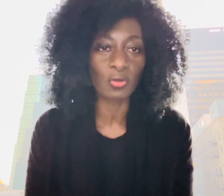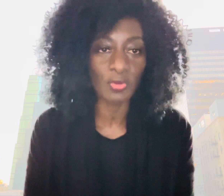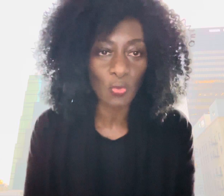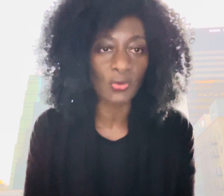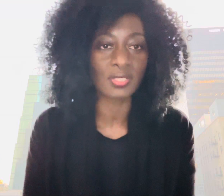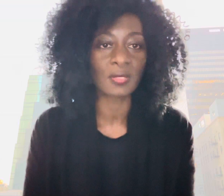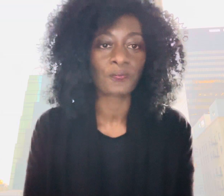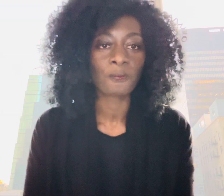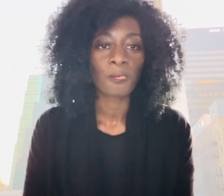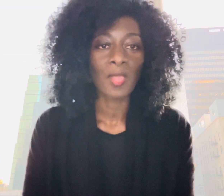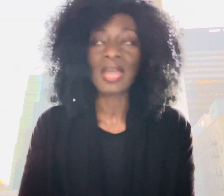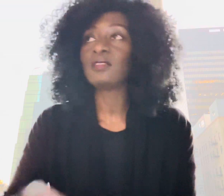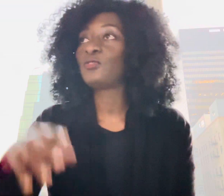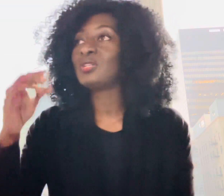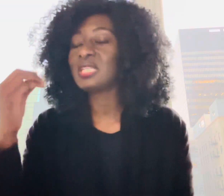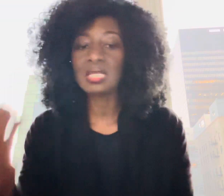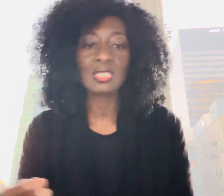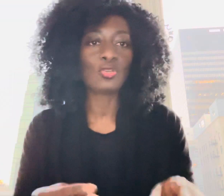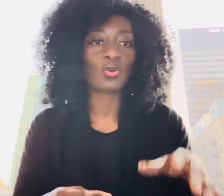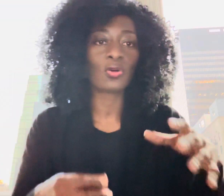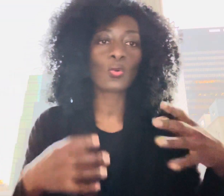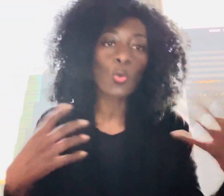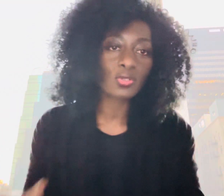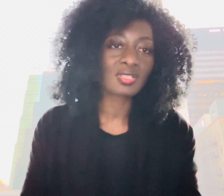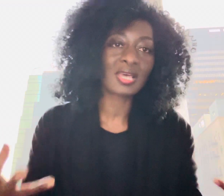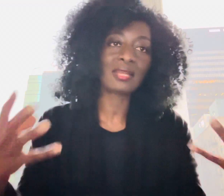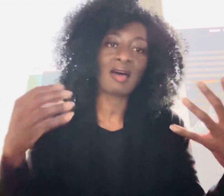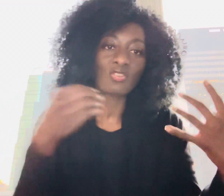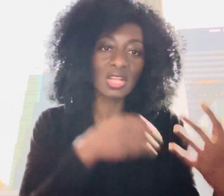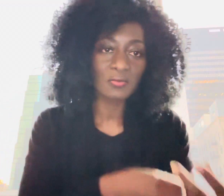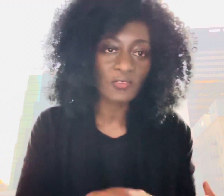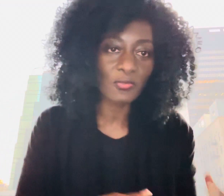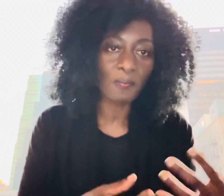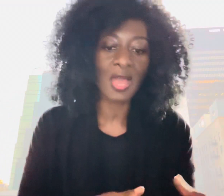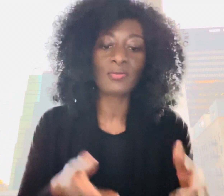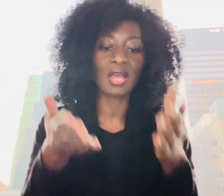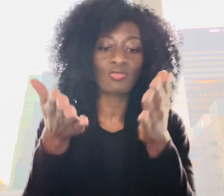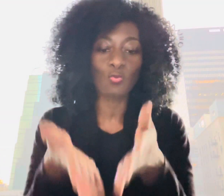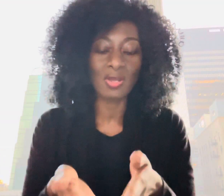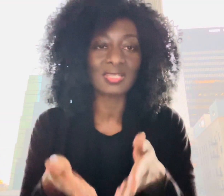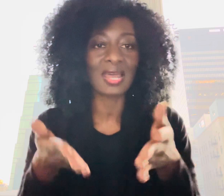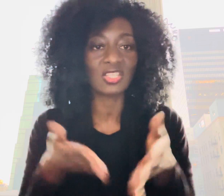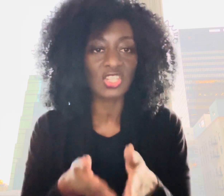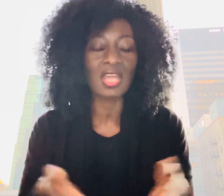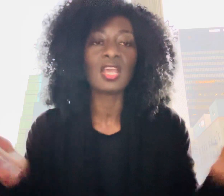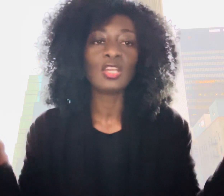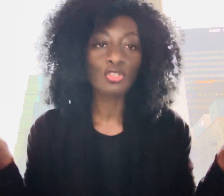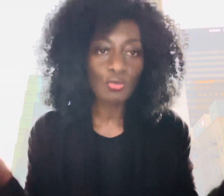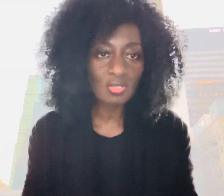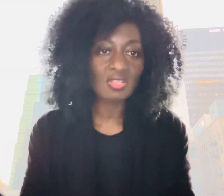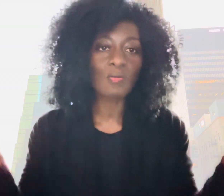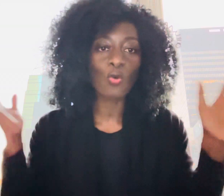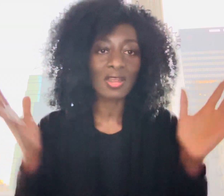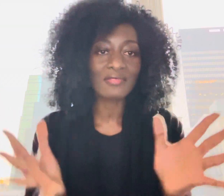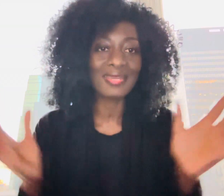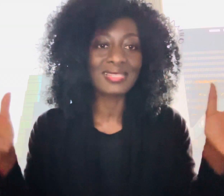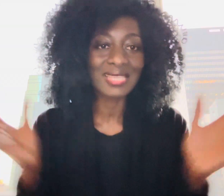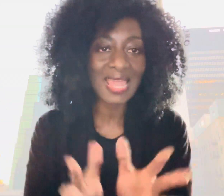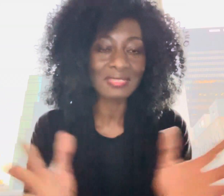reward and if you need you know quotes that are not even from the Bible like the ones that I shared use them whatever it takes